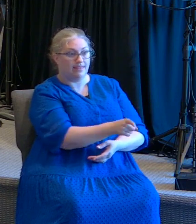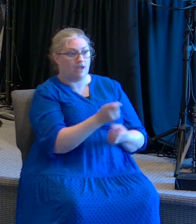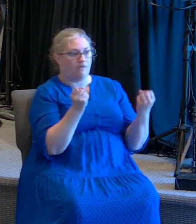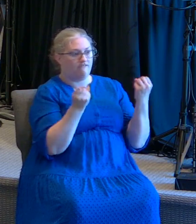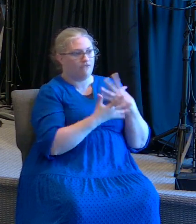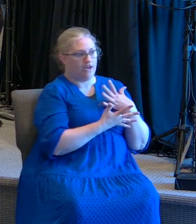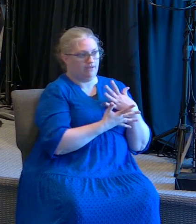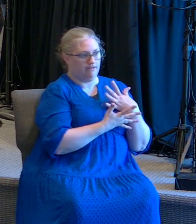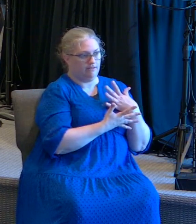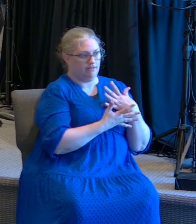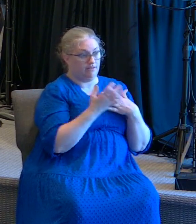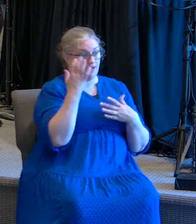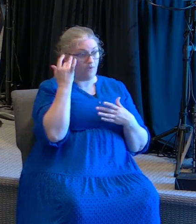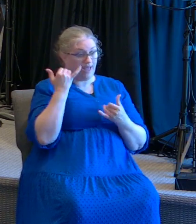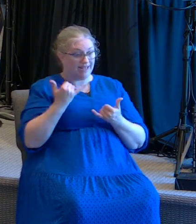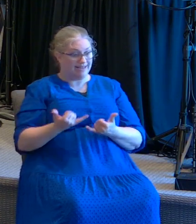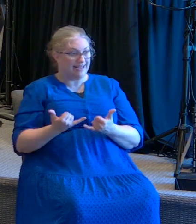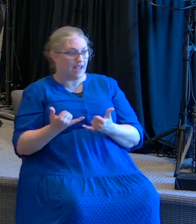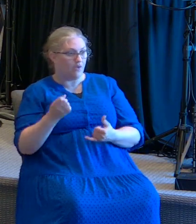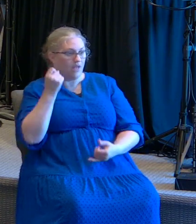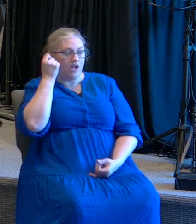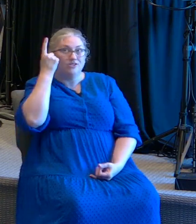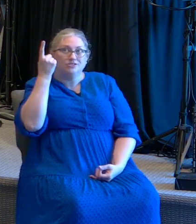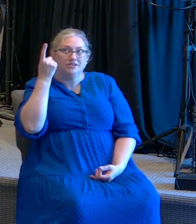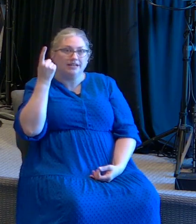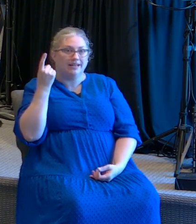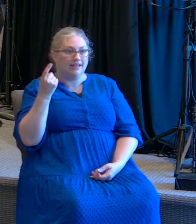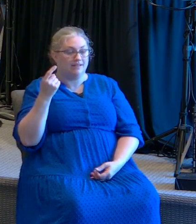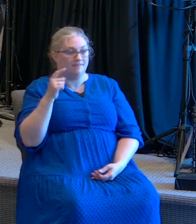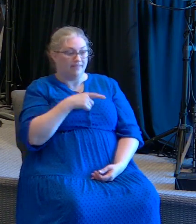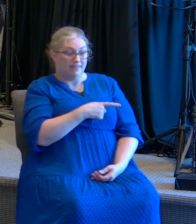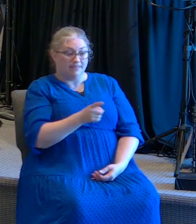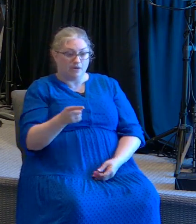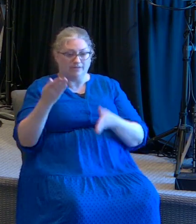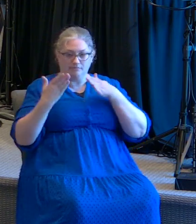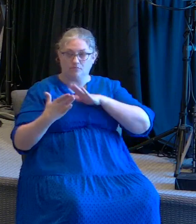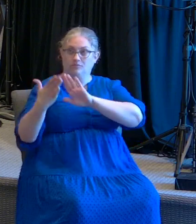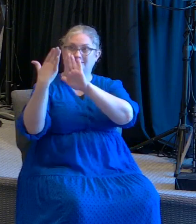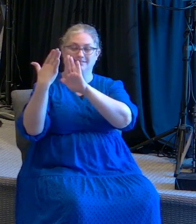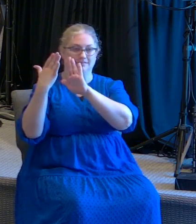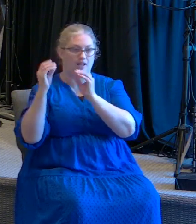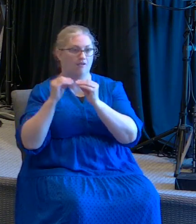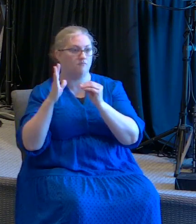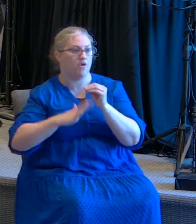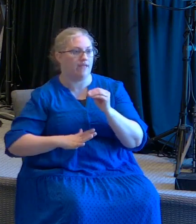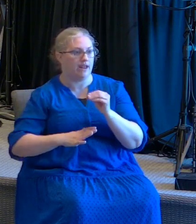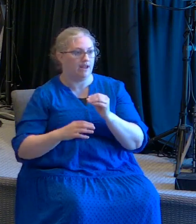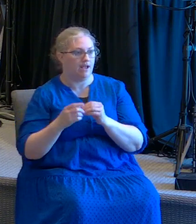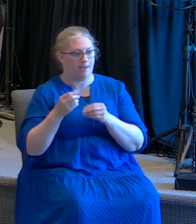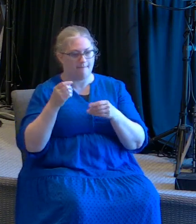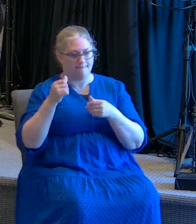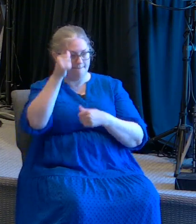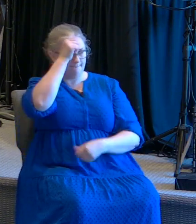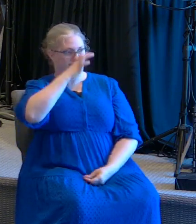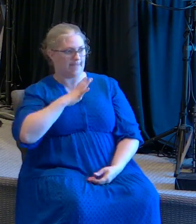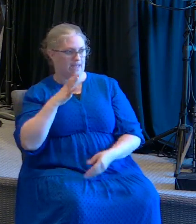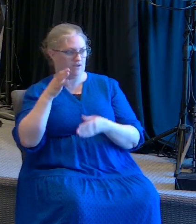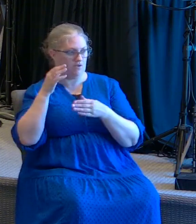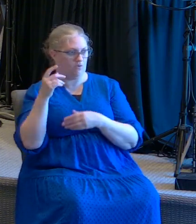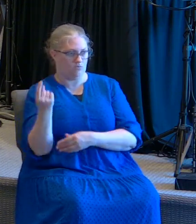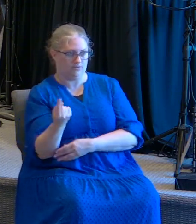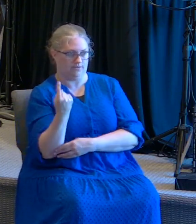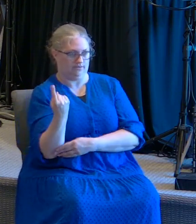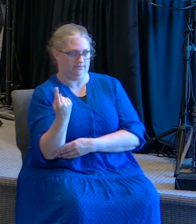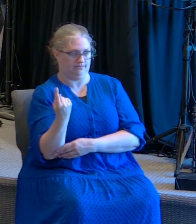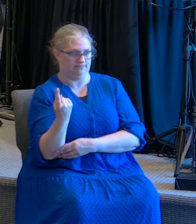Because now they knew that they stood in the presence of more than just a man. ¿Por qué? Porque ellos, su entendimiento se les abrió y